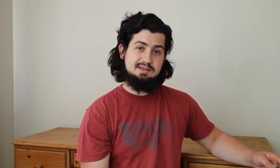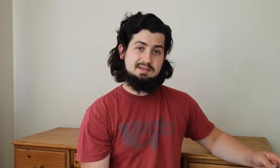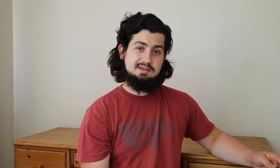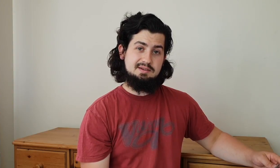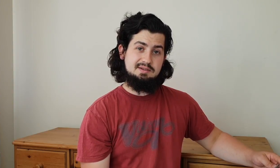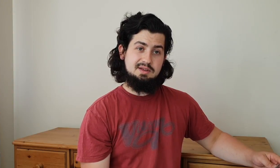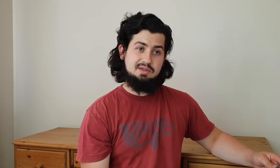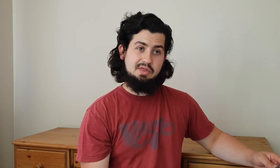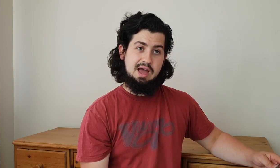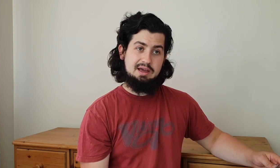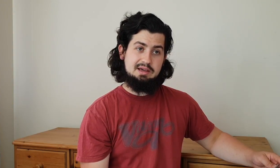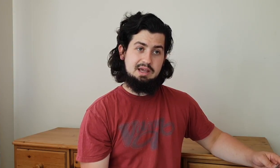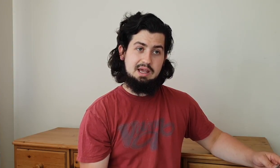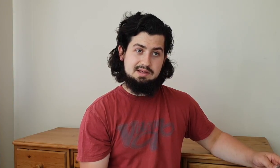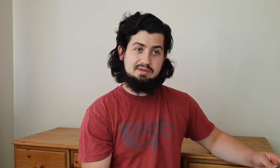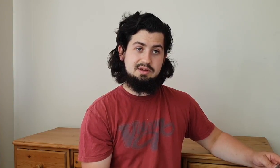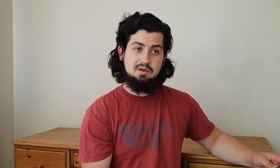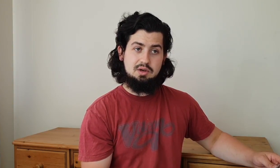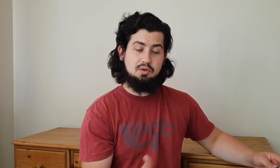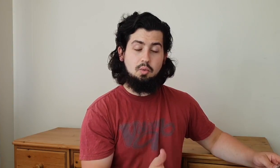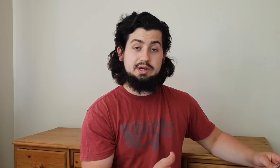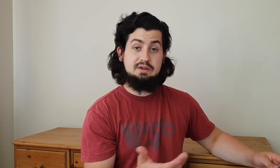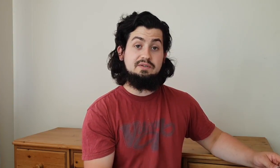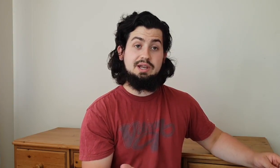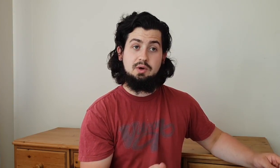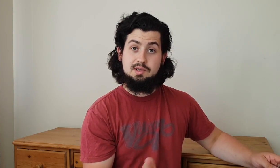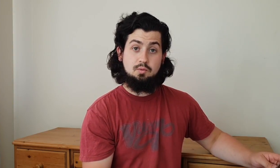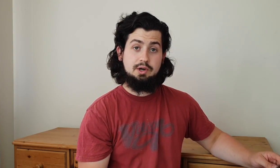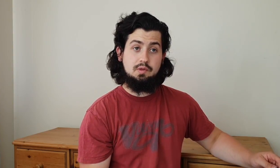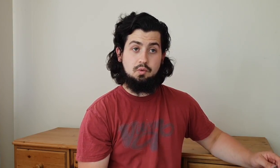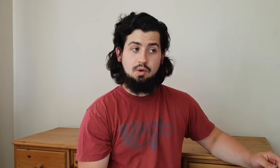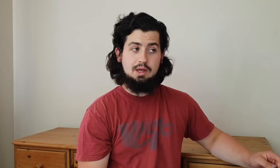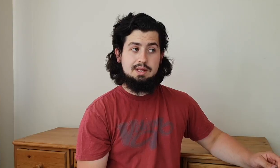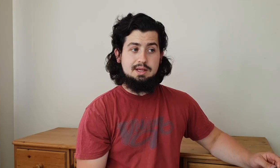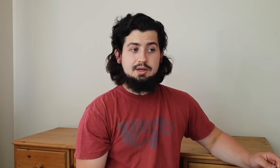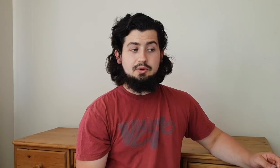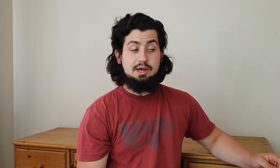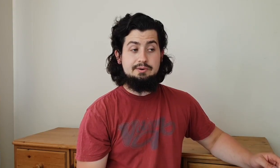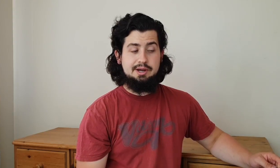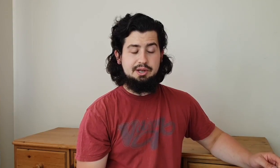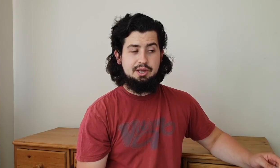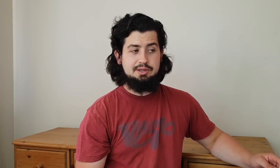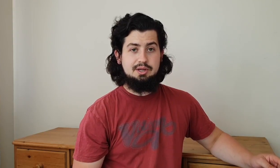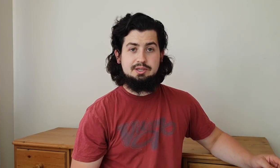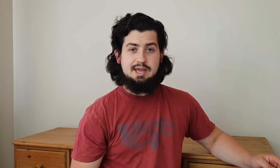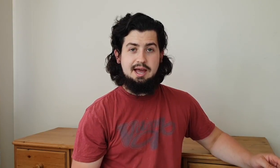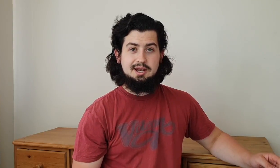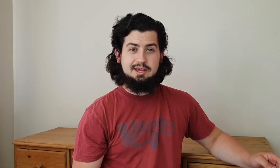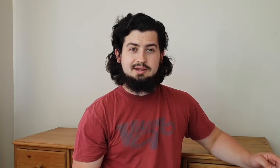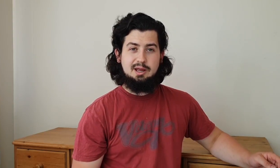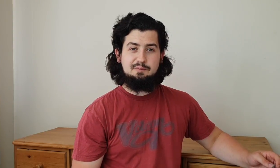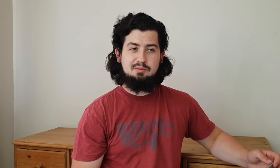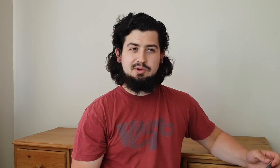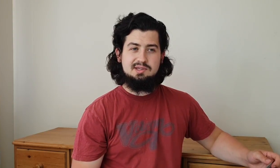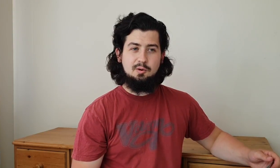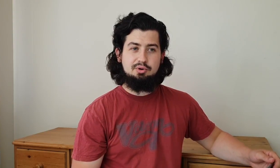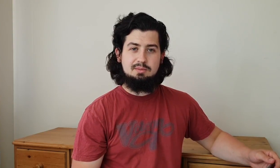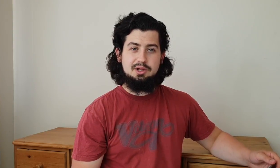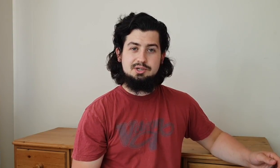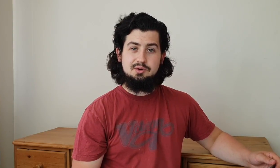that is either not working fully or doesn't work at all you're hearing and and and yeah like deaf people can still pretty much do